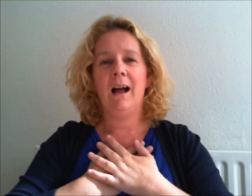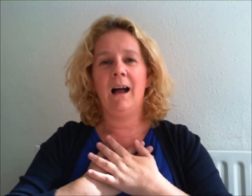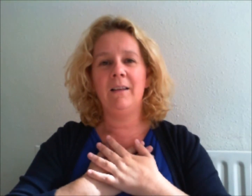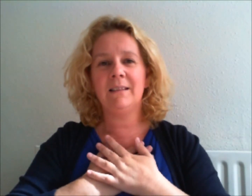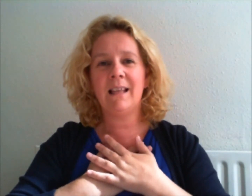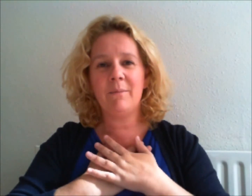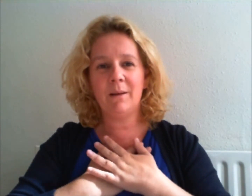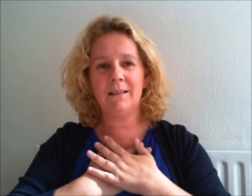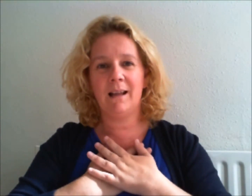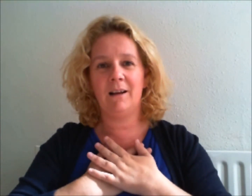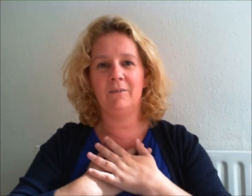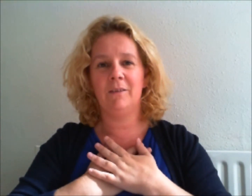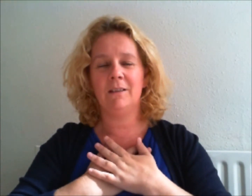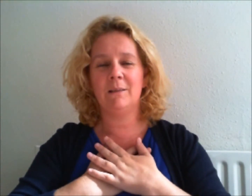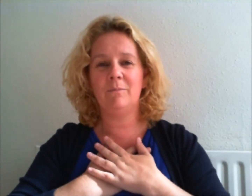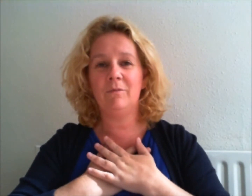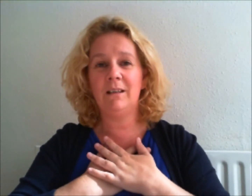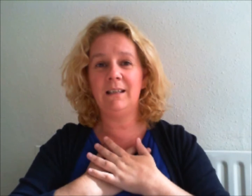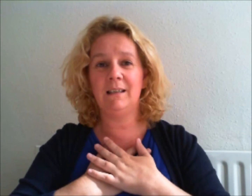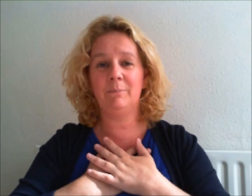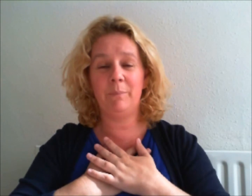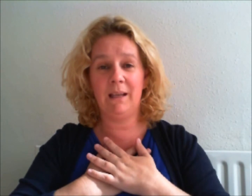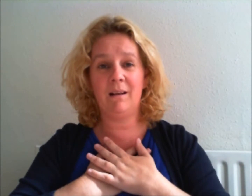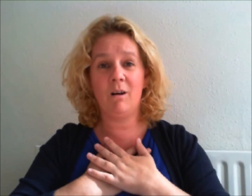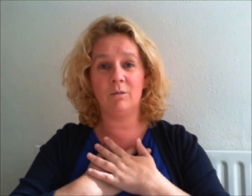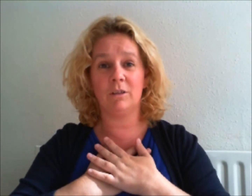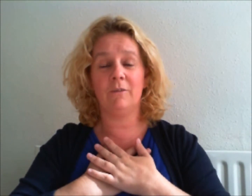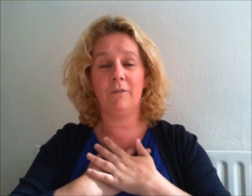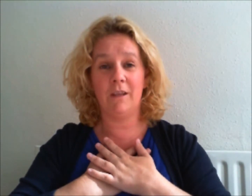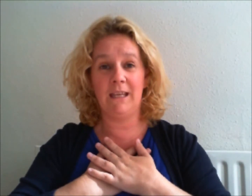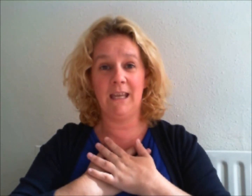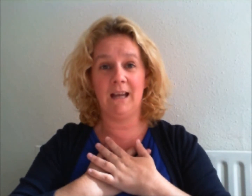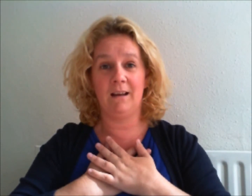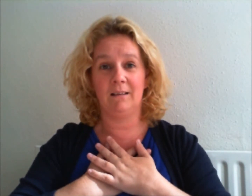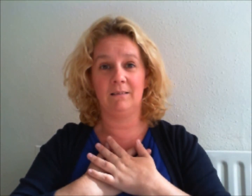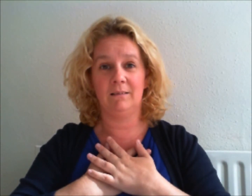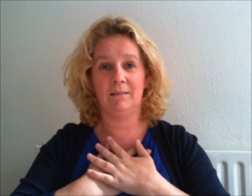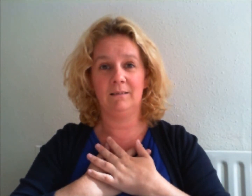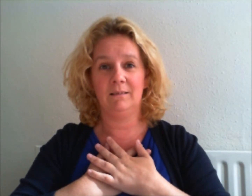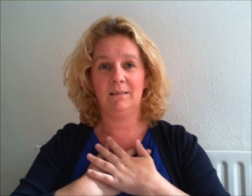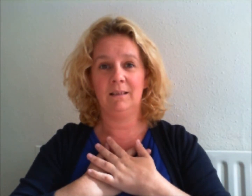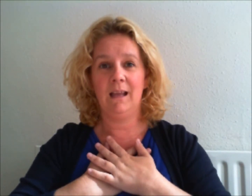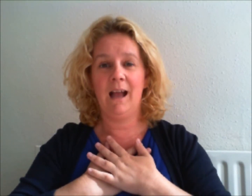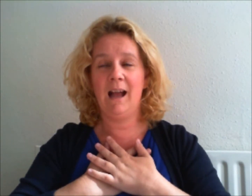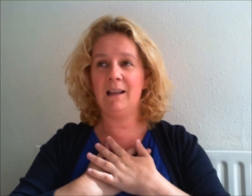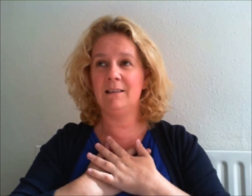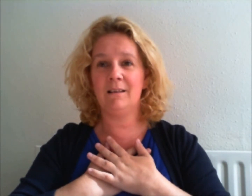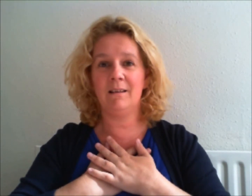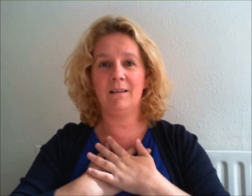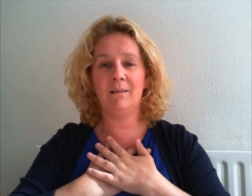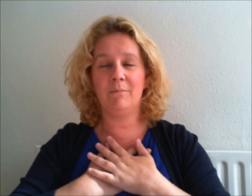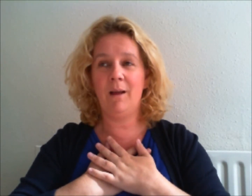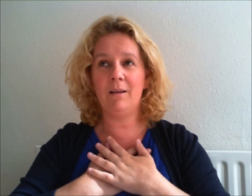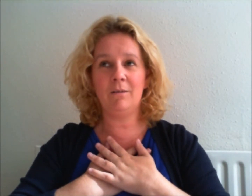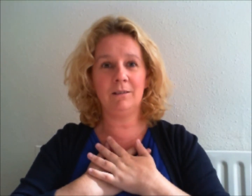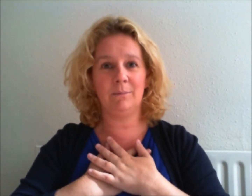I set myself some really big goals for the year and my ultimate